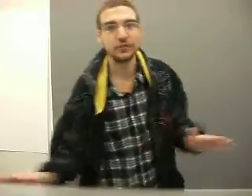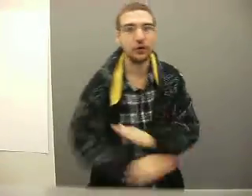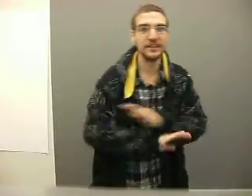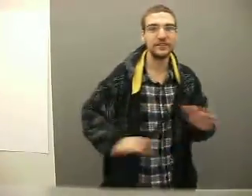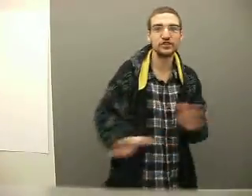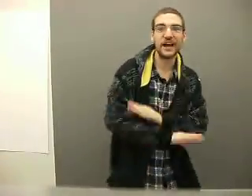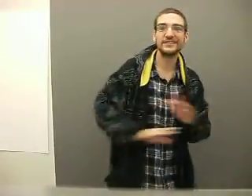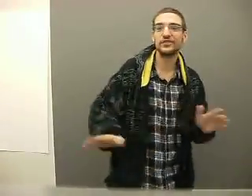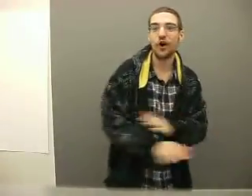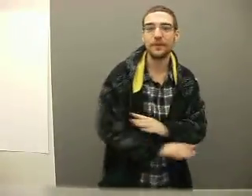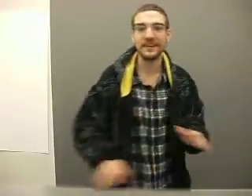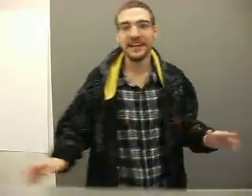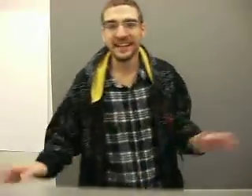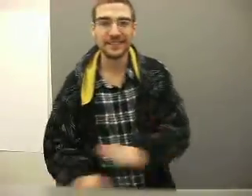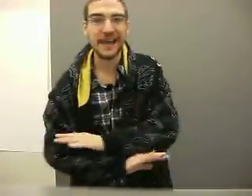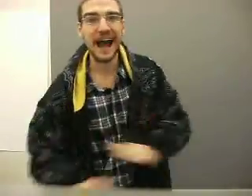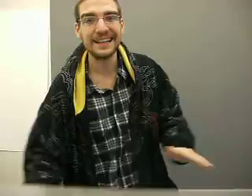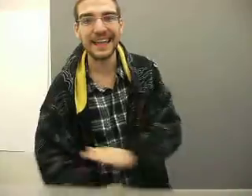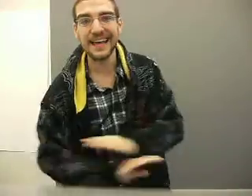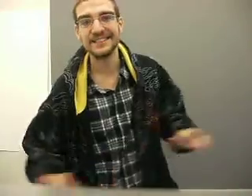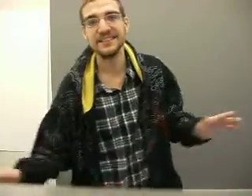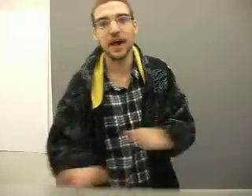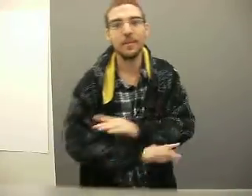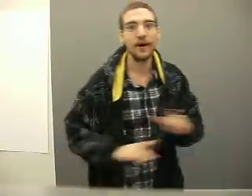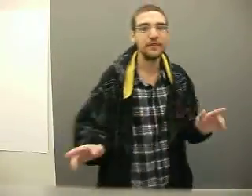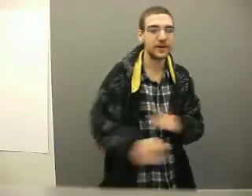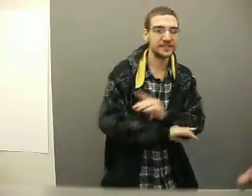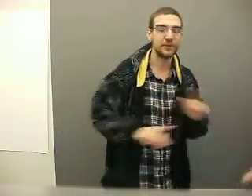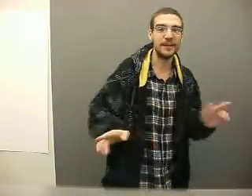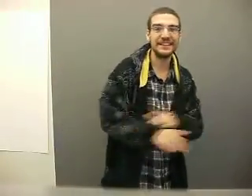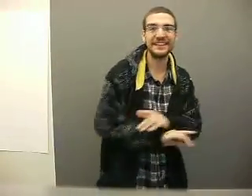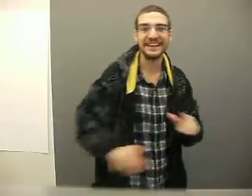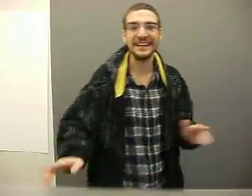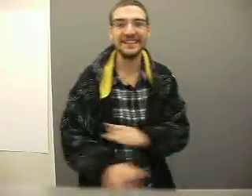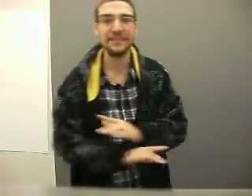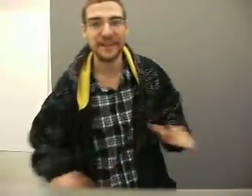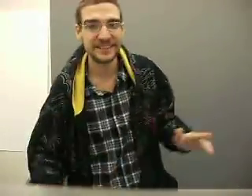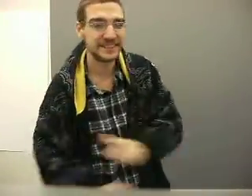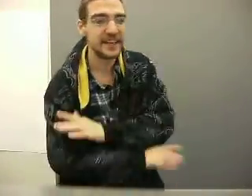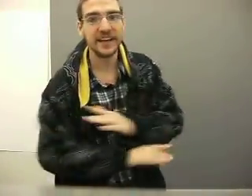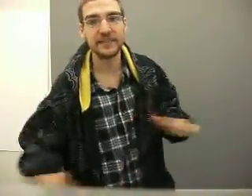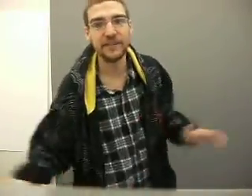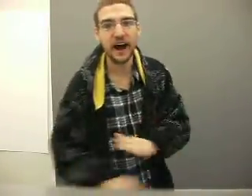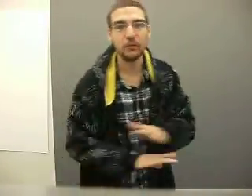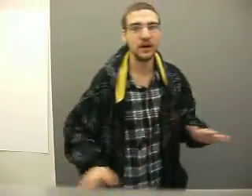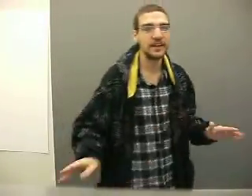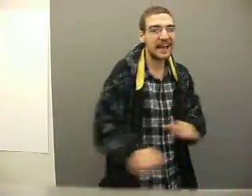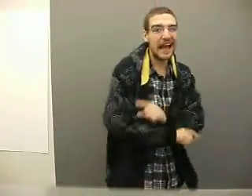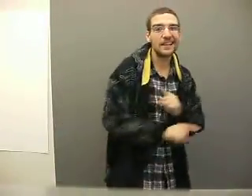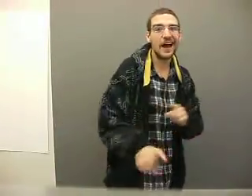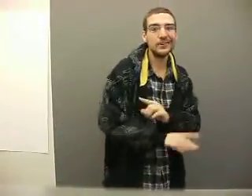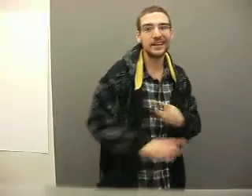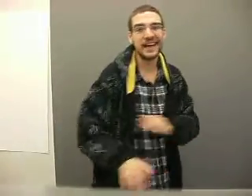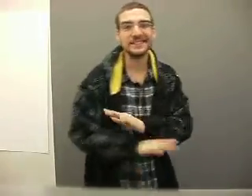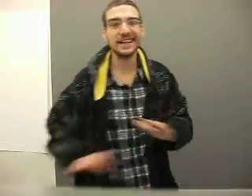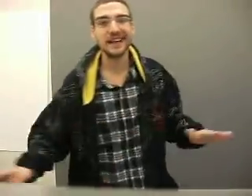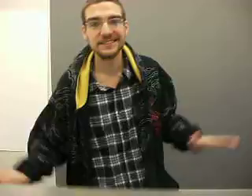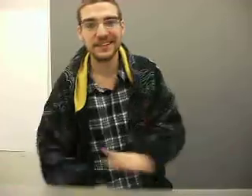So don't even try to start me. Like some kind of engine. Y'all motherfuckers probably need an intervention. The divine one. And now you can't shine, son.